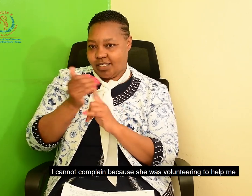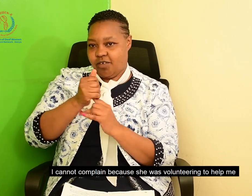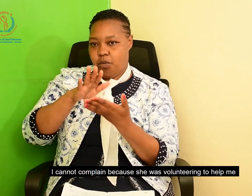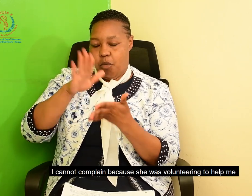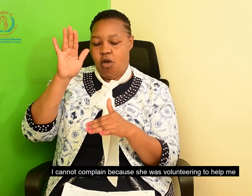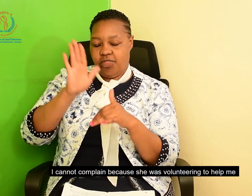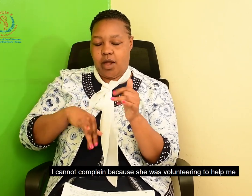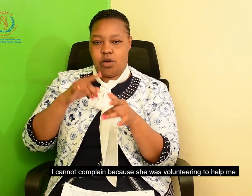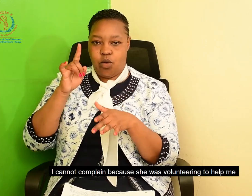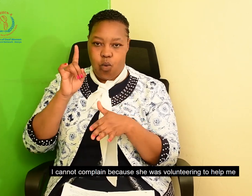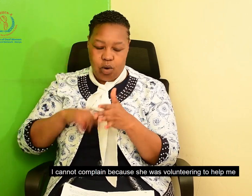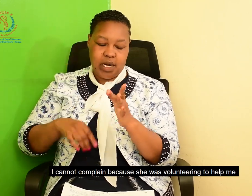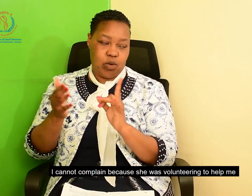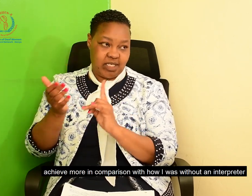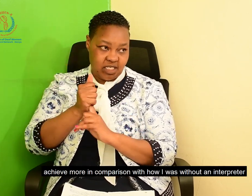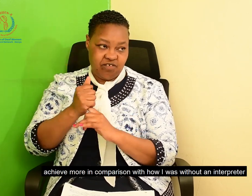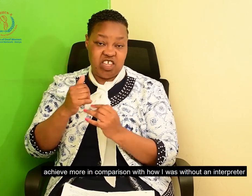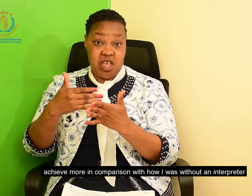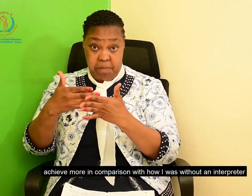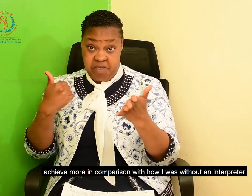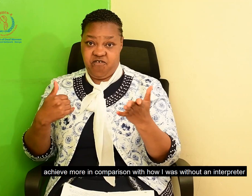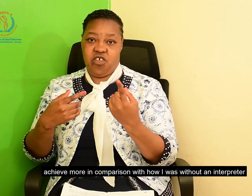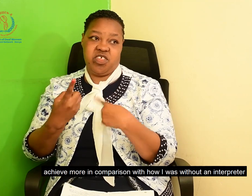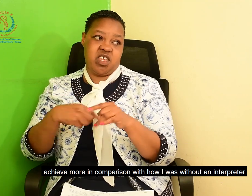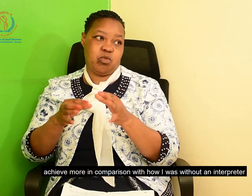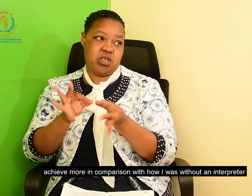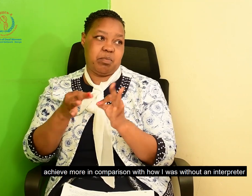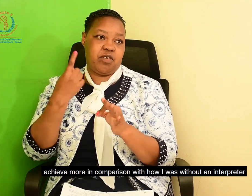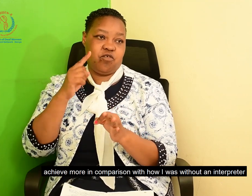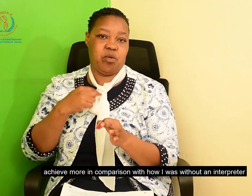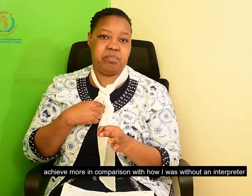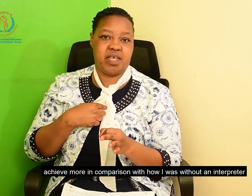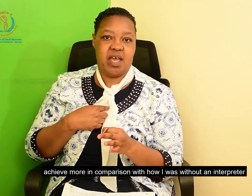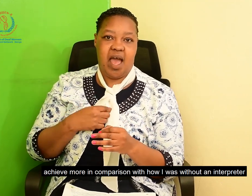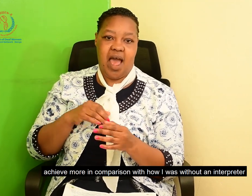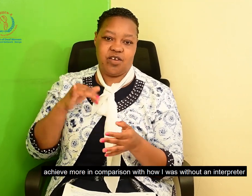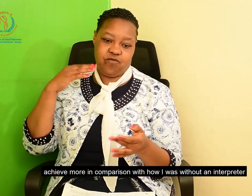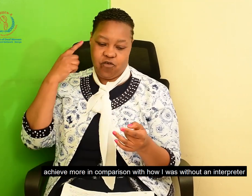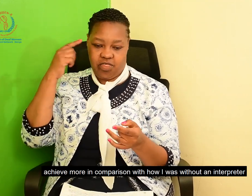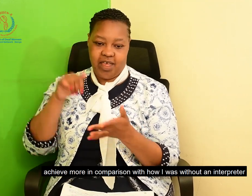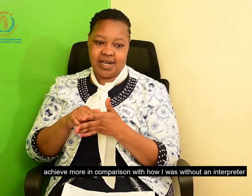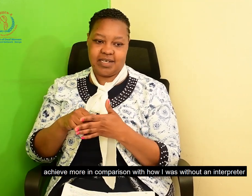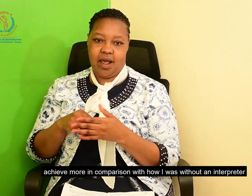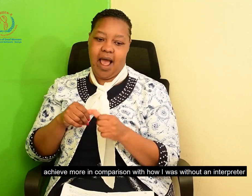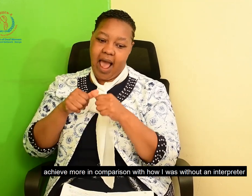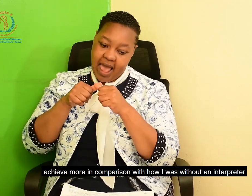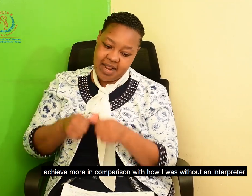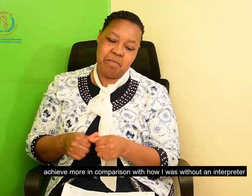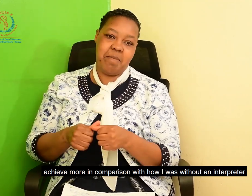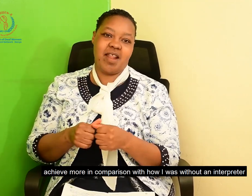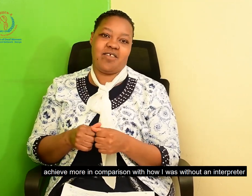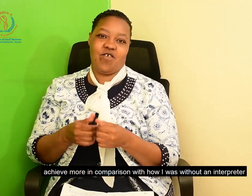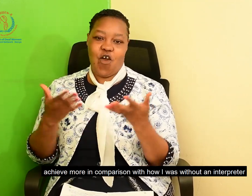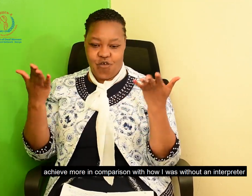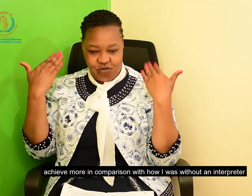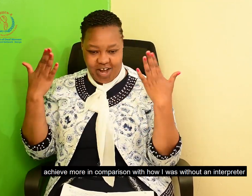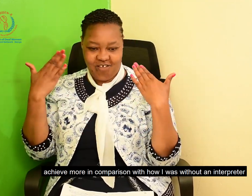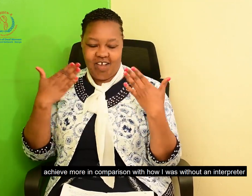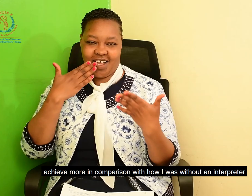was volunteering to help me achieve more than what I could achieve. And I was able to achieve more before in comparison to